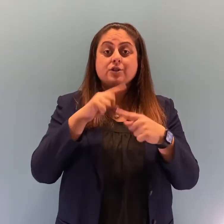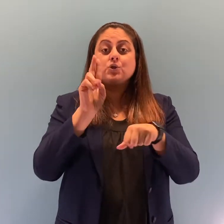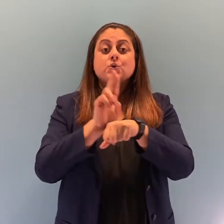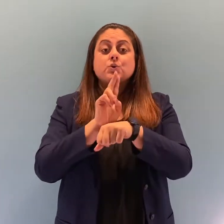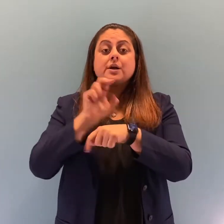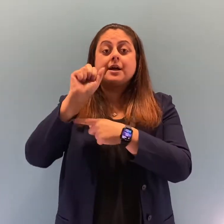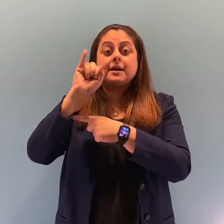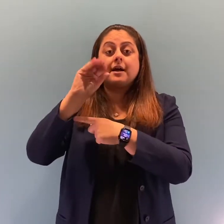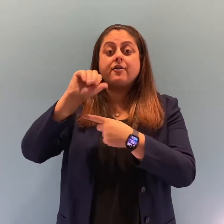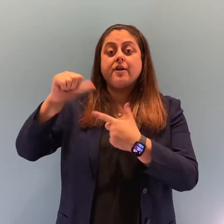exams.